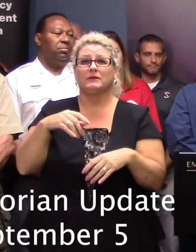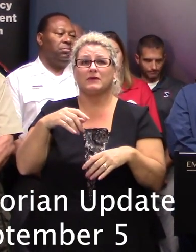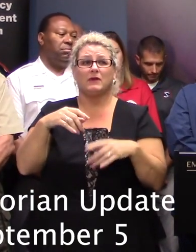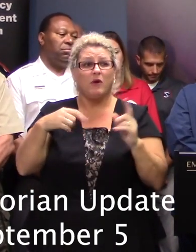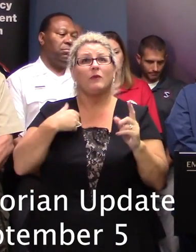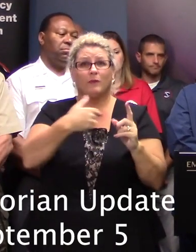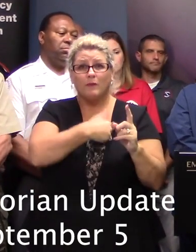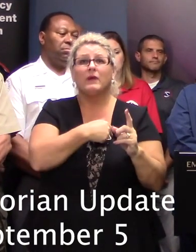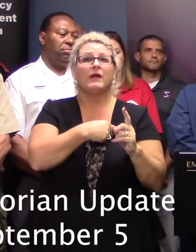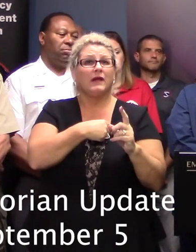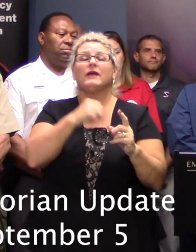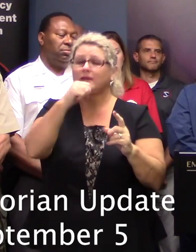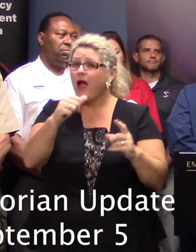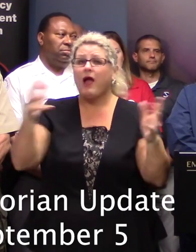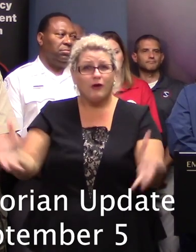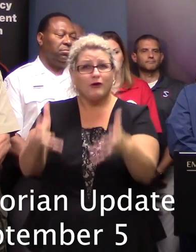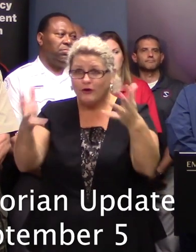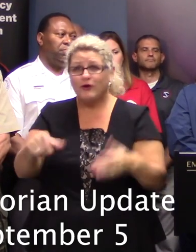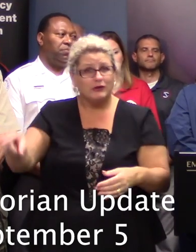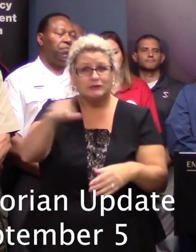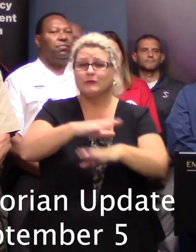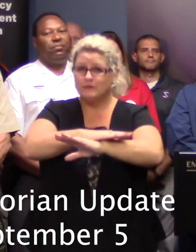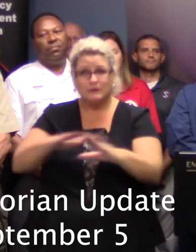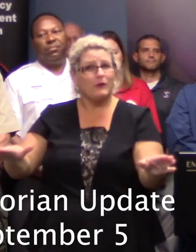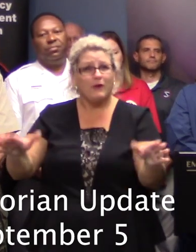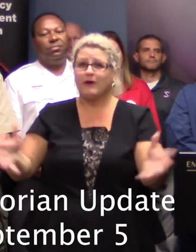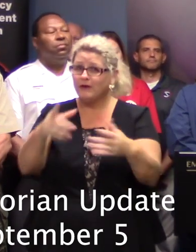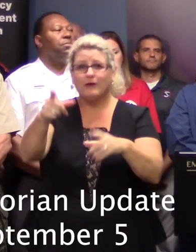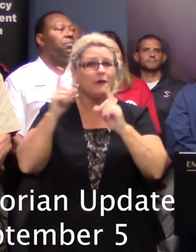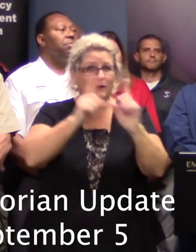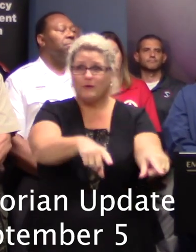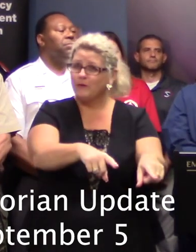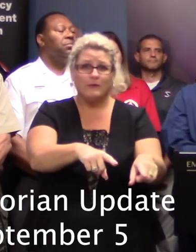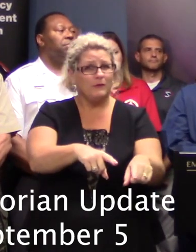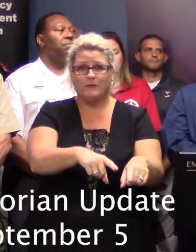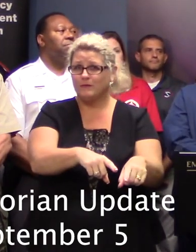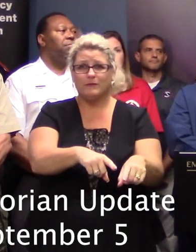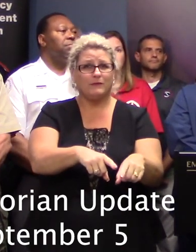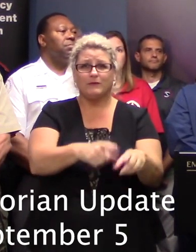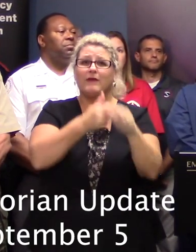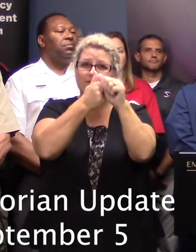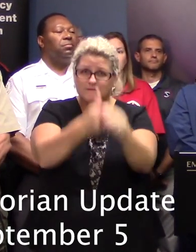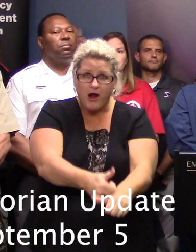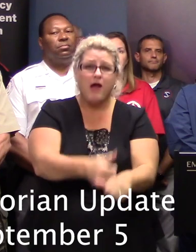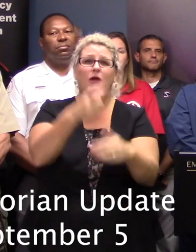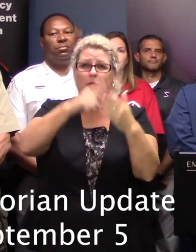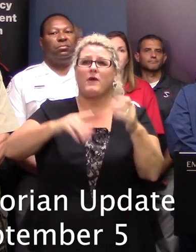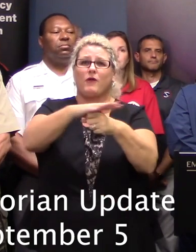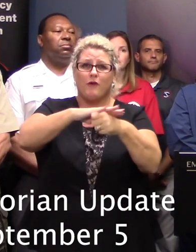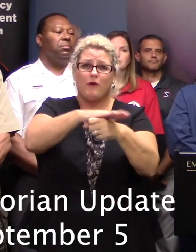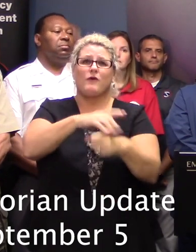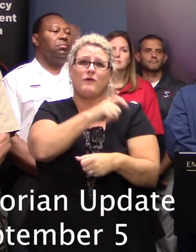definitely are not encouraging travel in those areas and obviously follow any kind of direction of local law